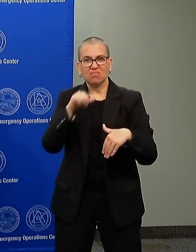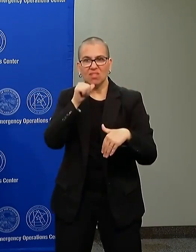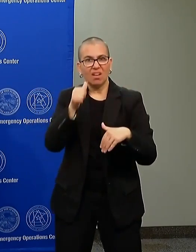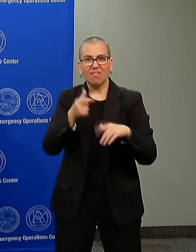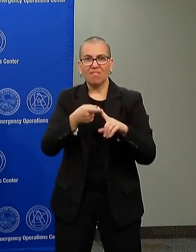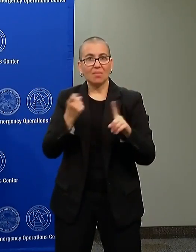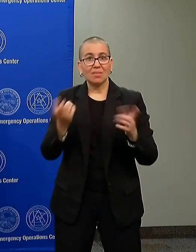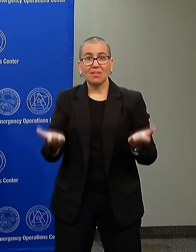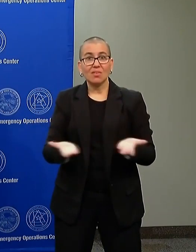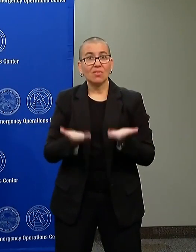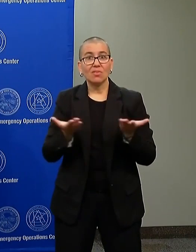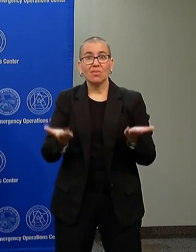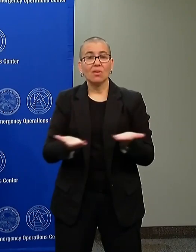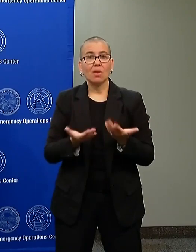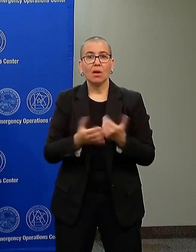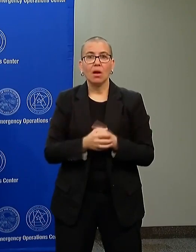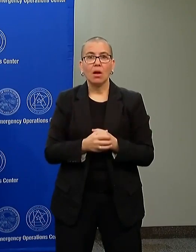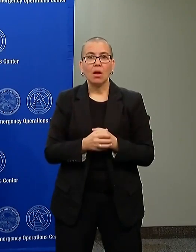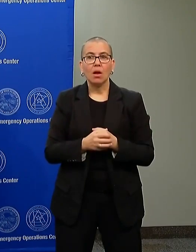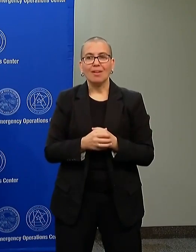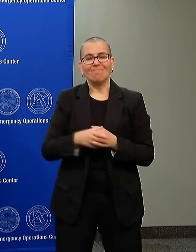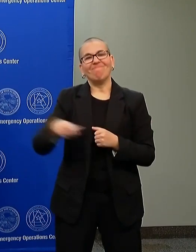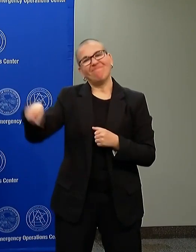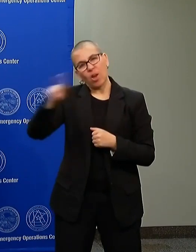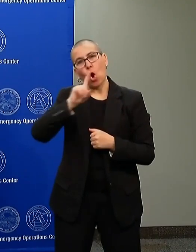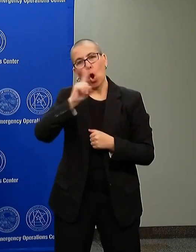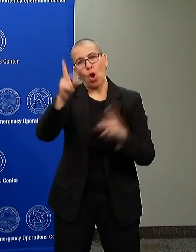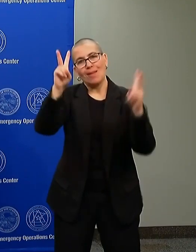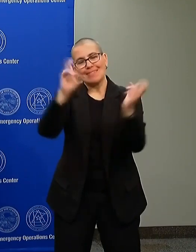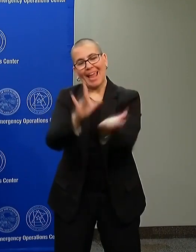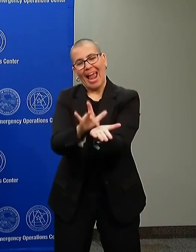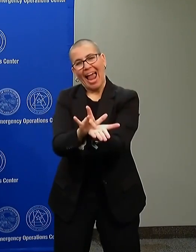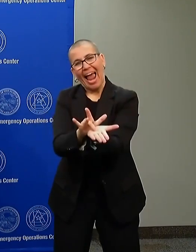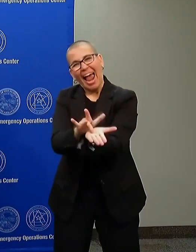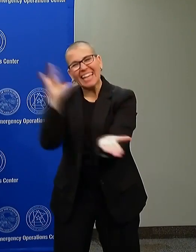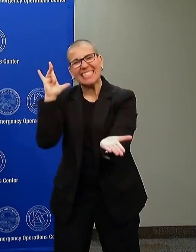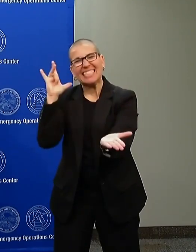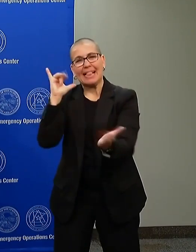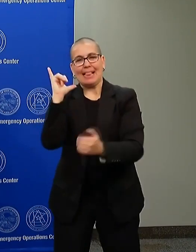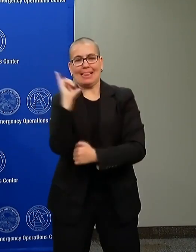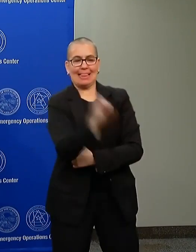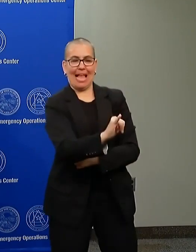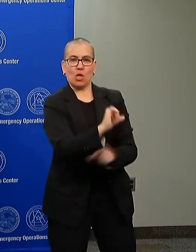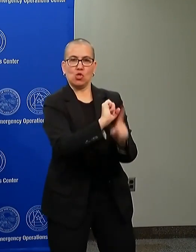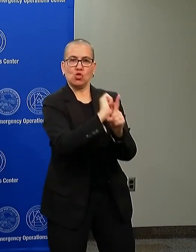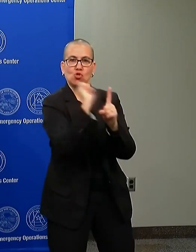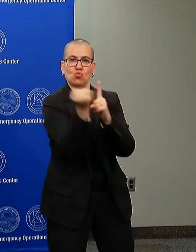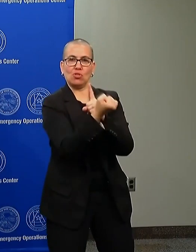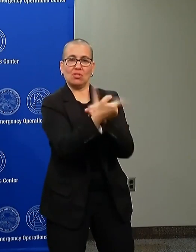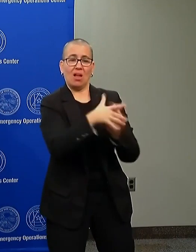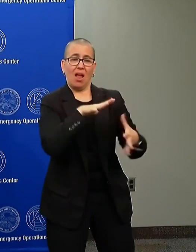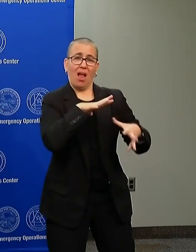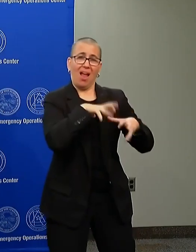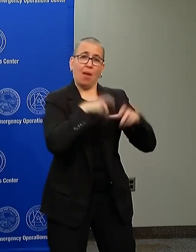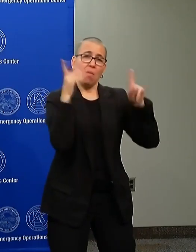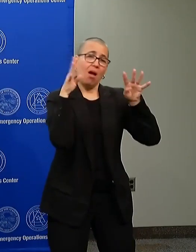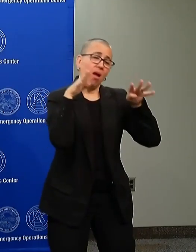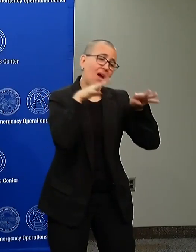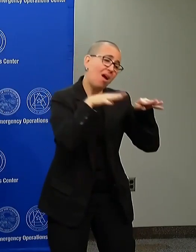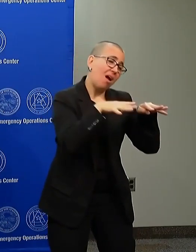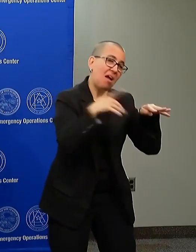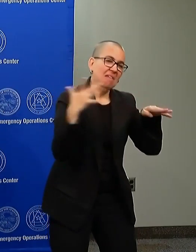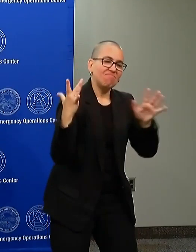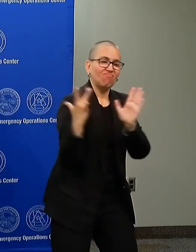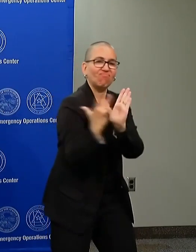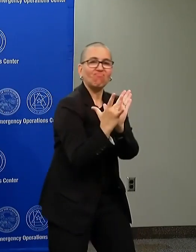are taking advantage of the pain, of the hurt, of the frustration, of the anger, of the very real and legitimate sadness that